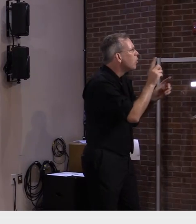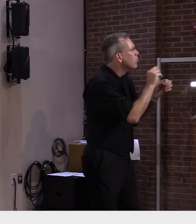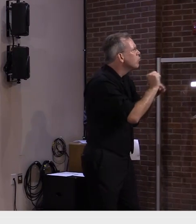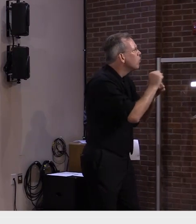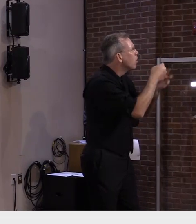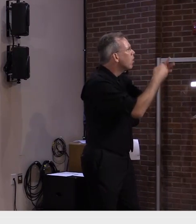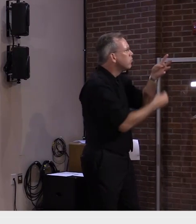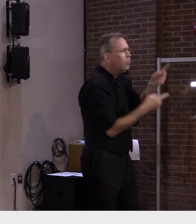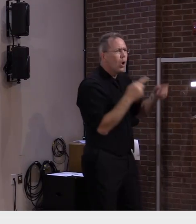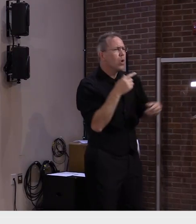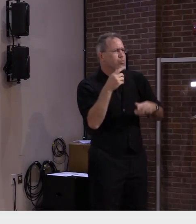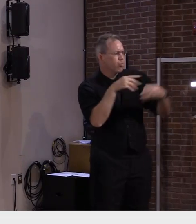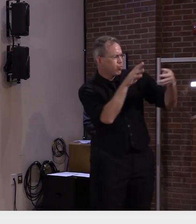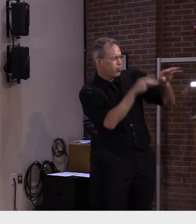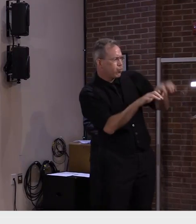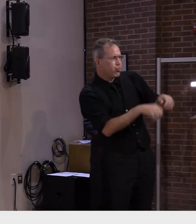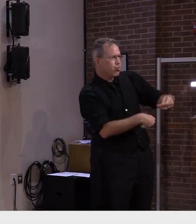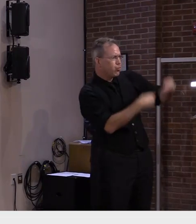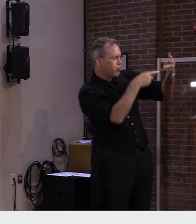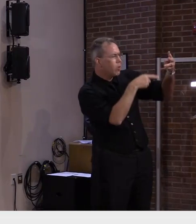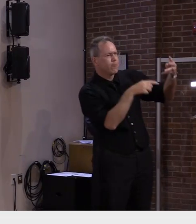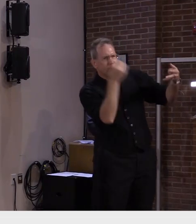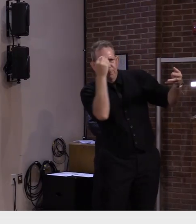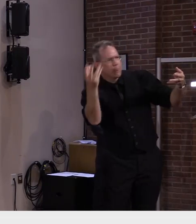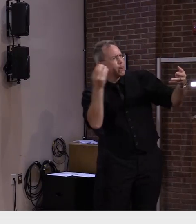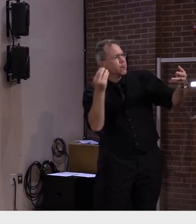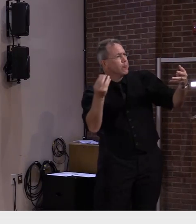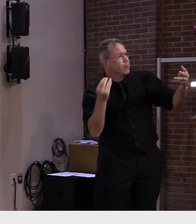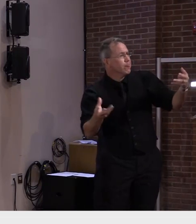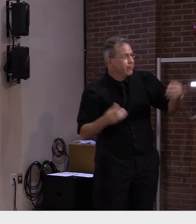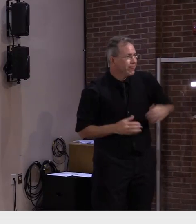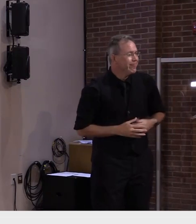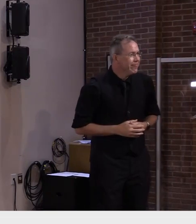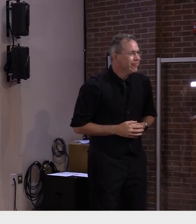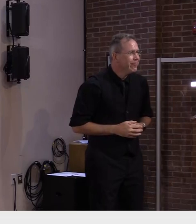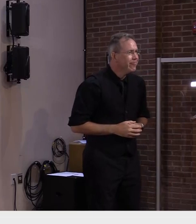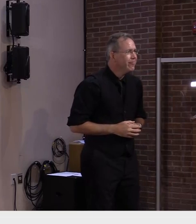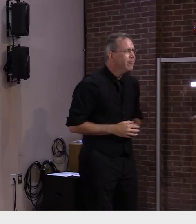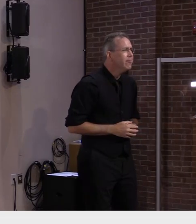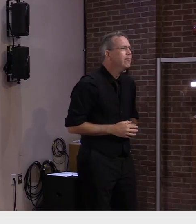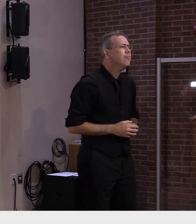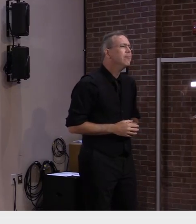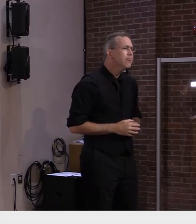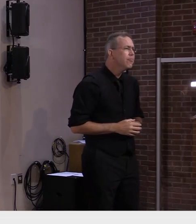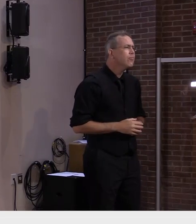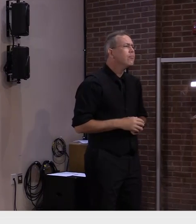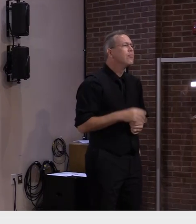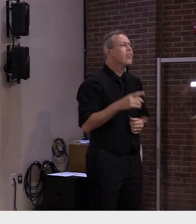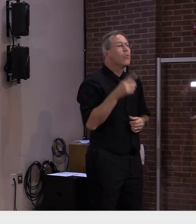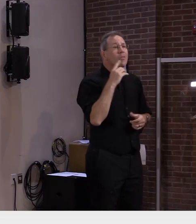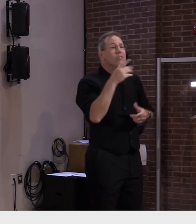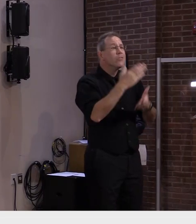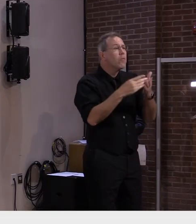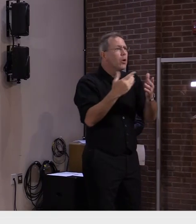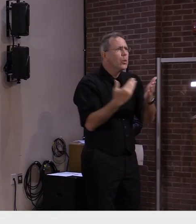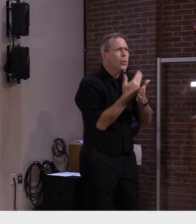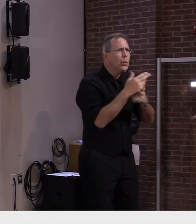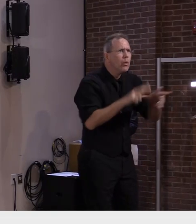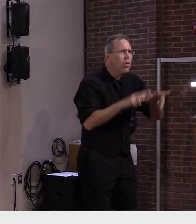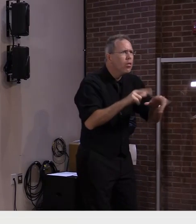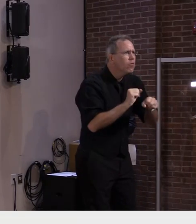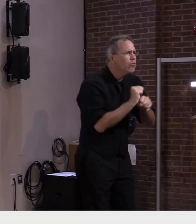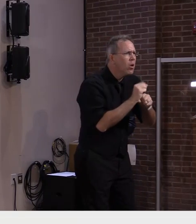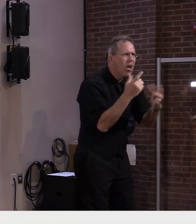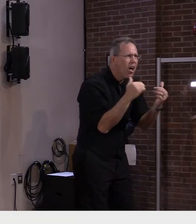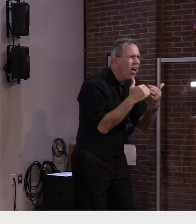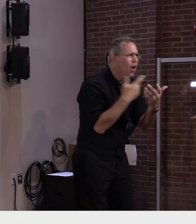virtual workshops and events including sessions on resume writing re-employment strategies and interviewing as well as virtual job